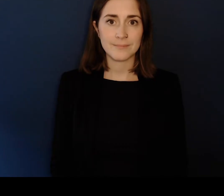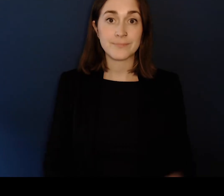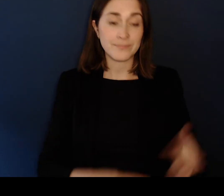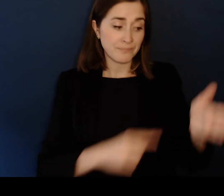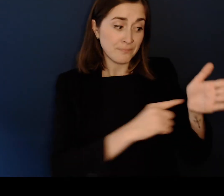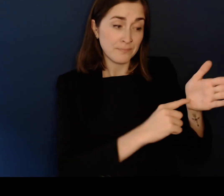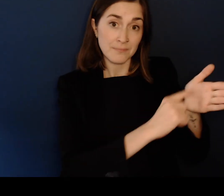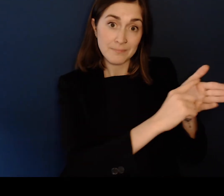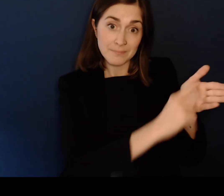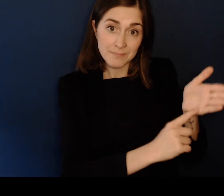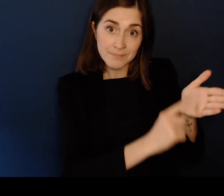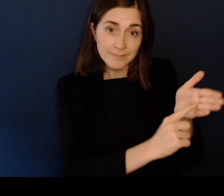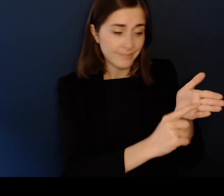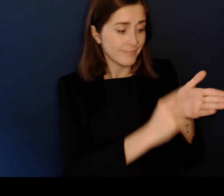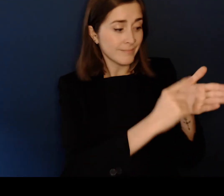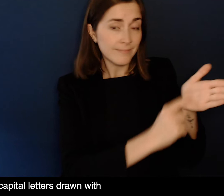appears on screen